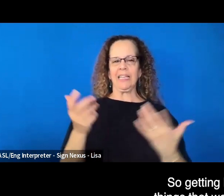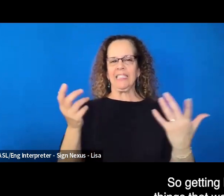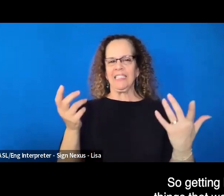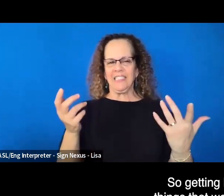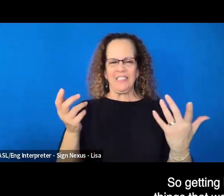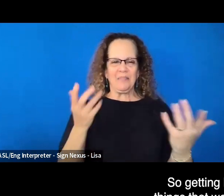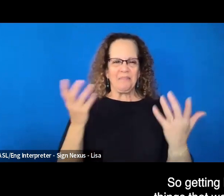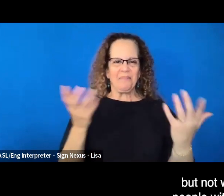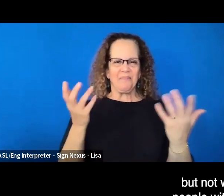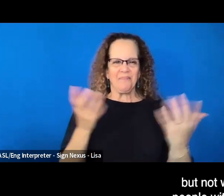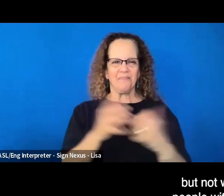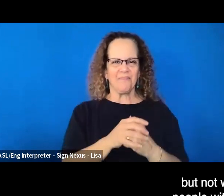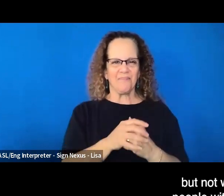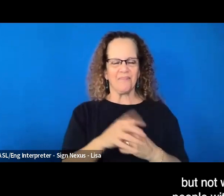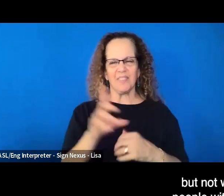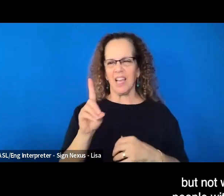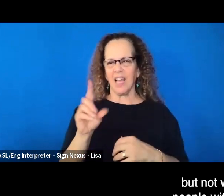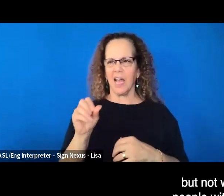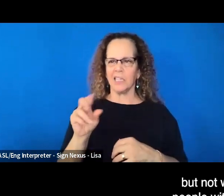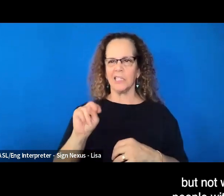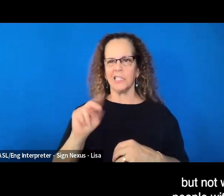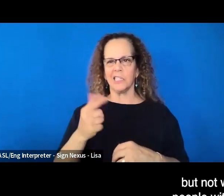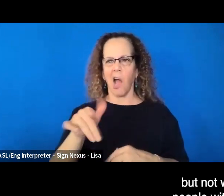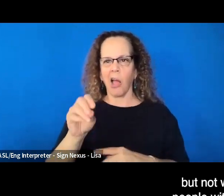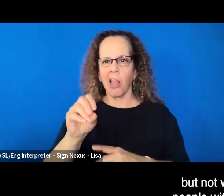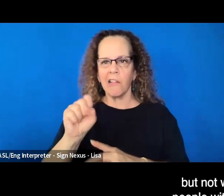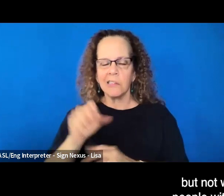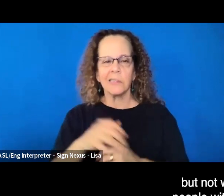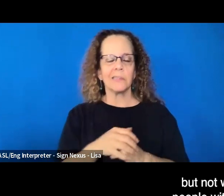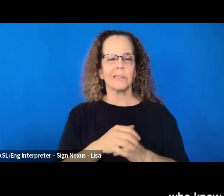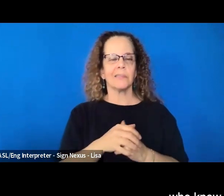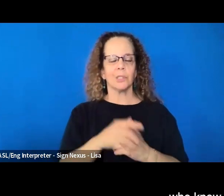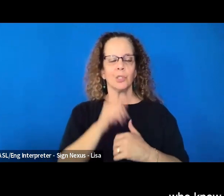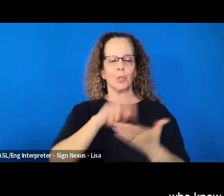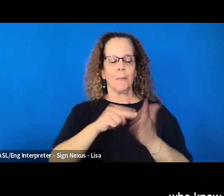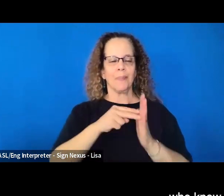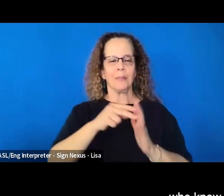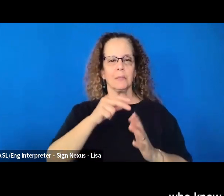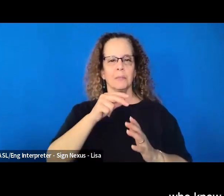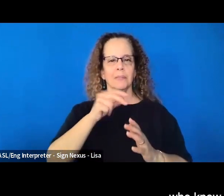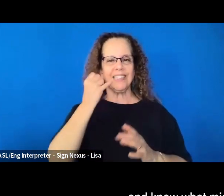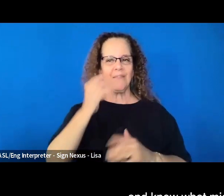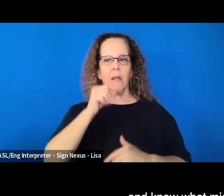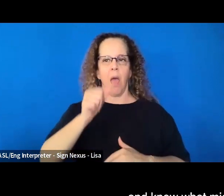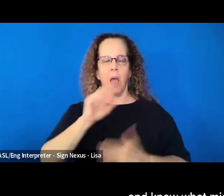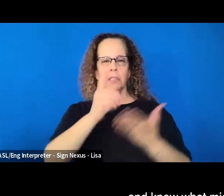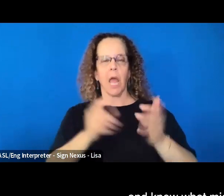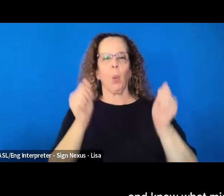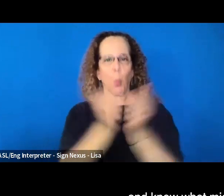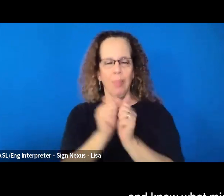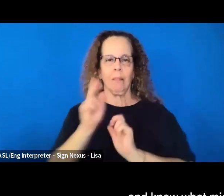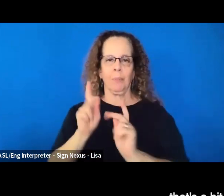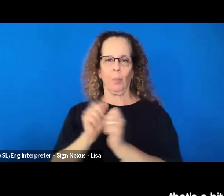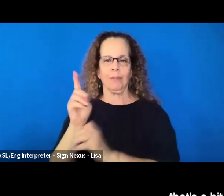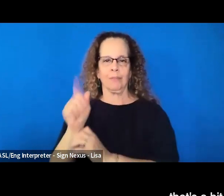things that were designed for but not with and by people with disabilities who know what's useful and know what might just